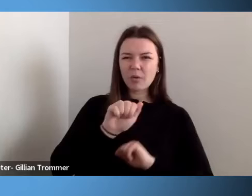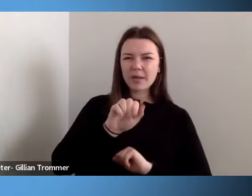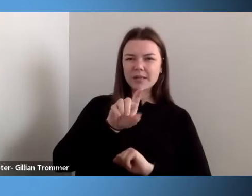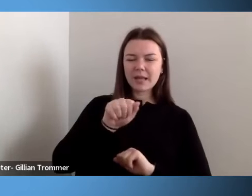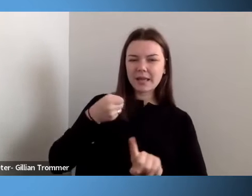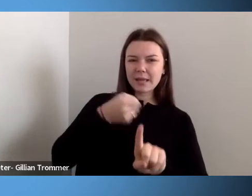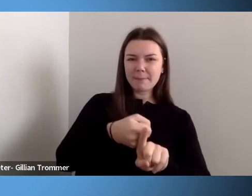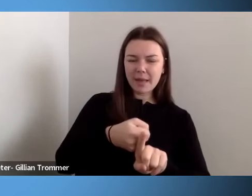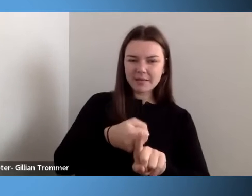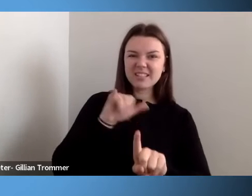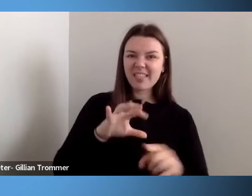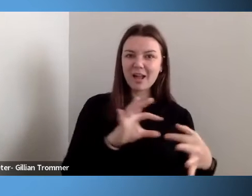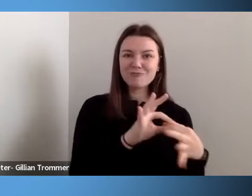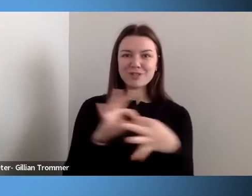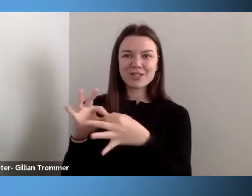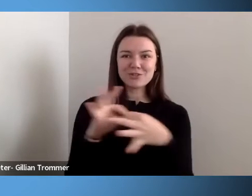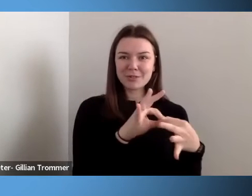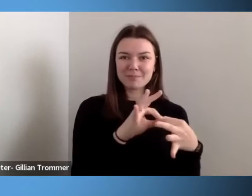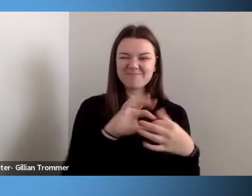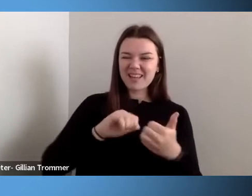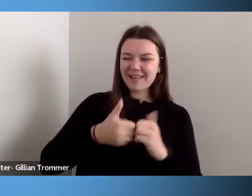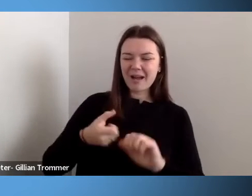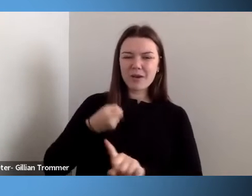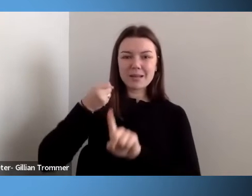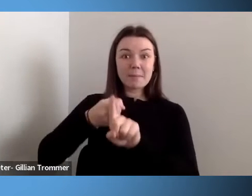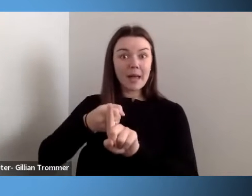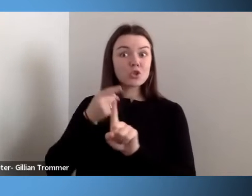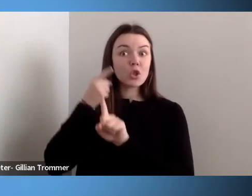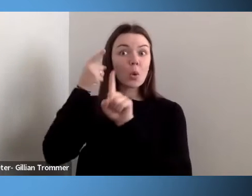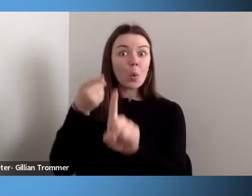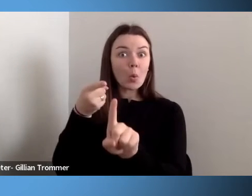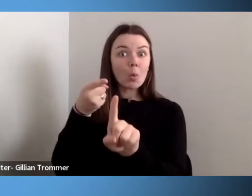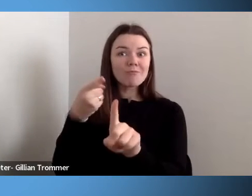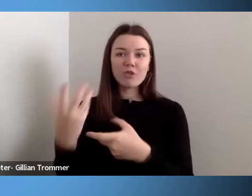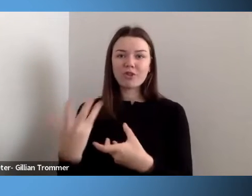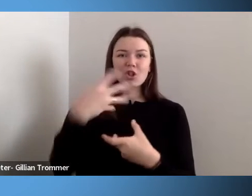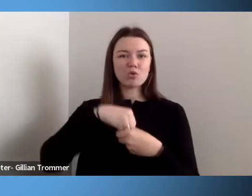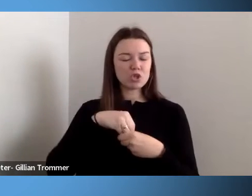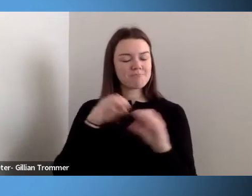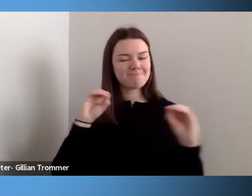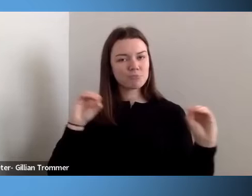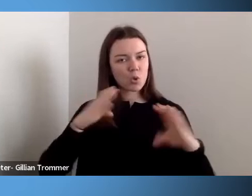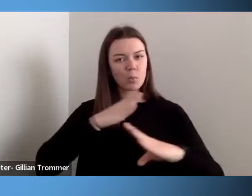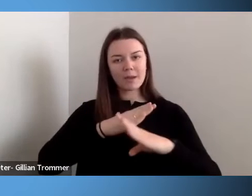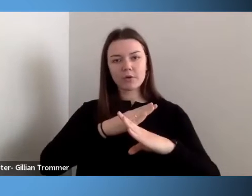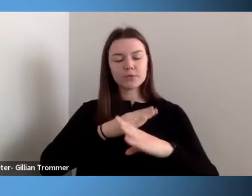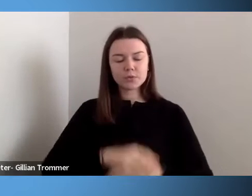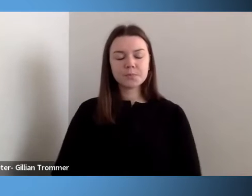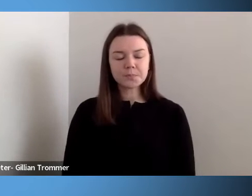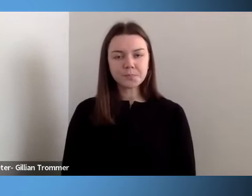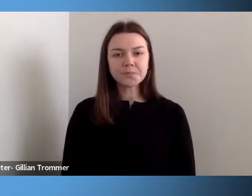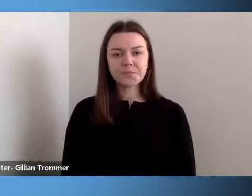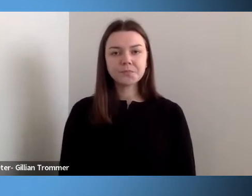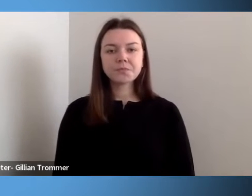aspirational goal of inclusion without barriers. The measurement tool we've been